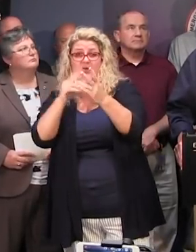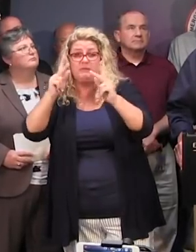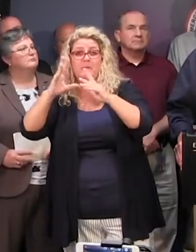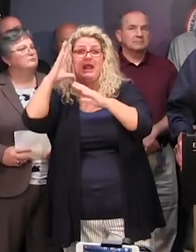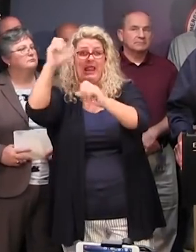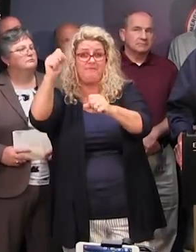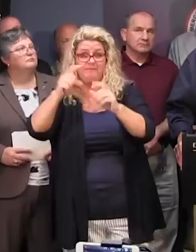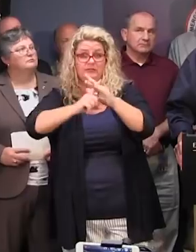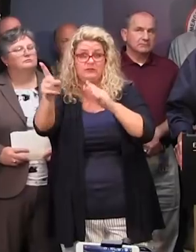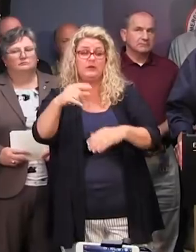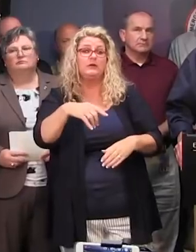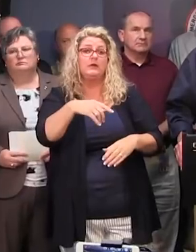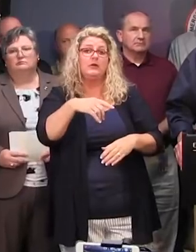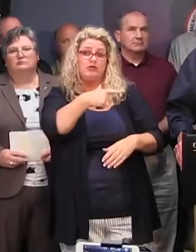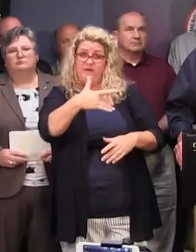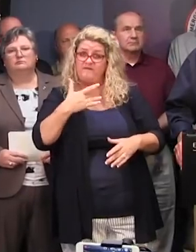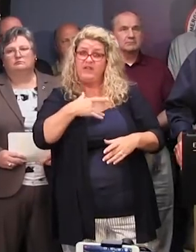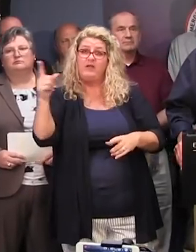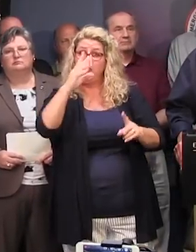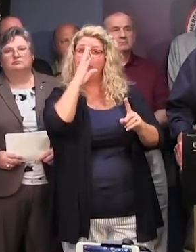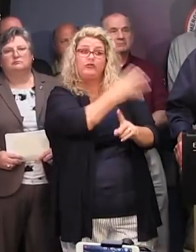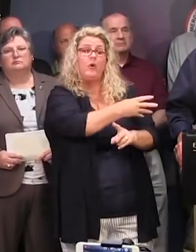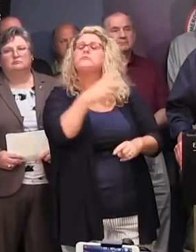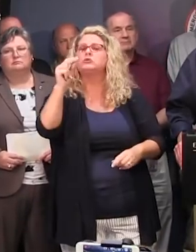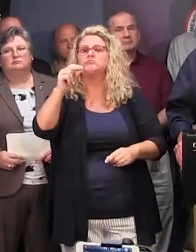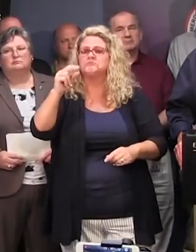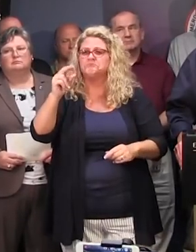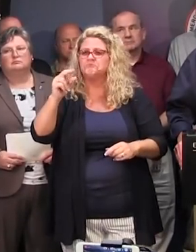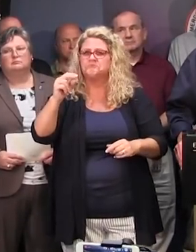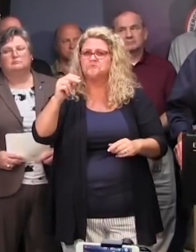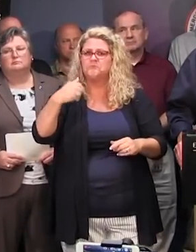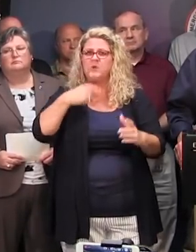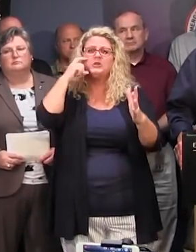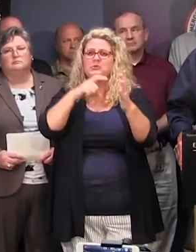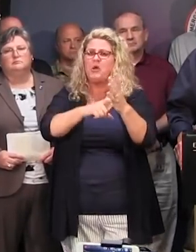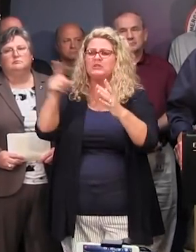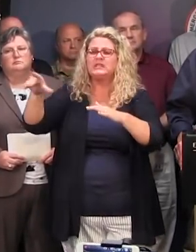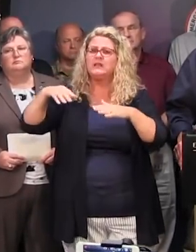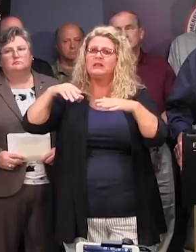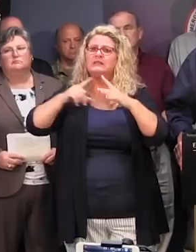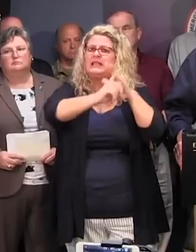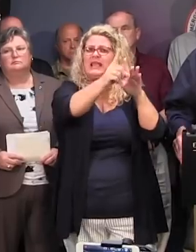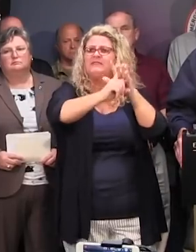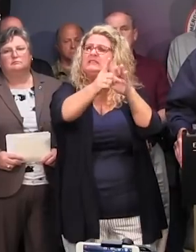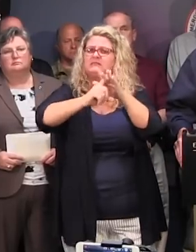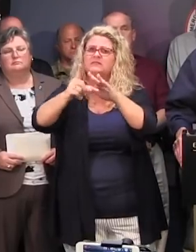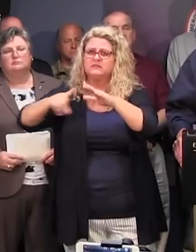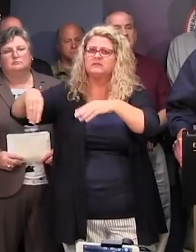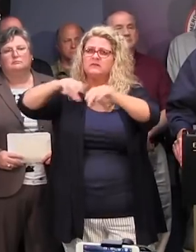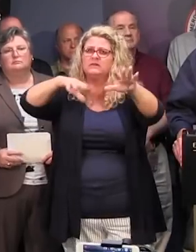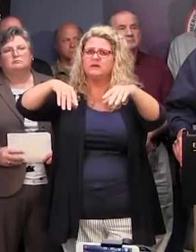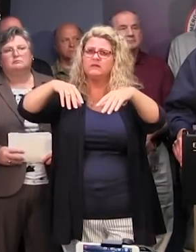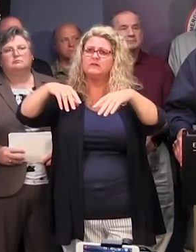sir. We know they're listening because they're moving. And we know from other events that they're moving very well. There